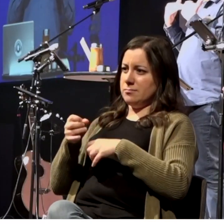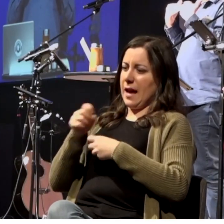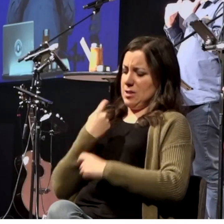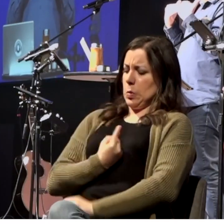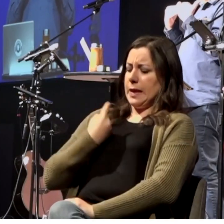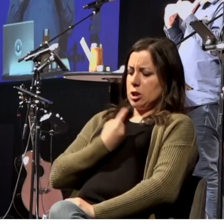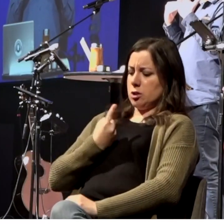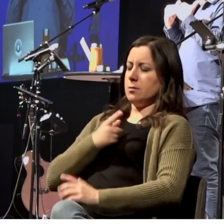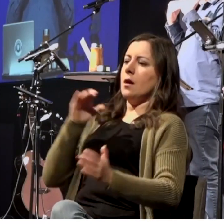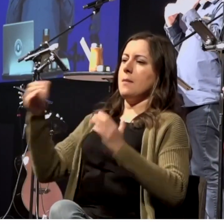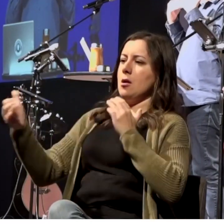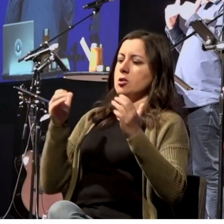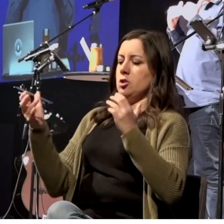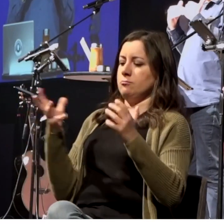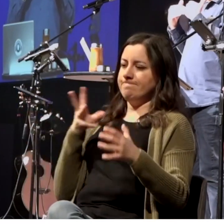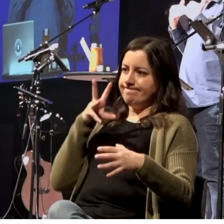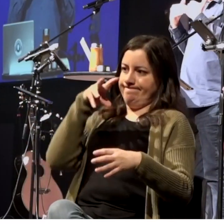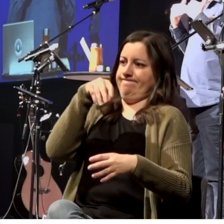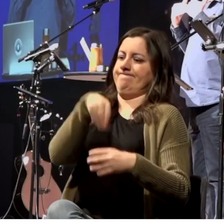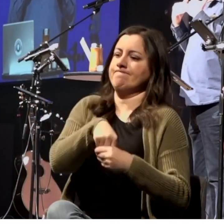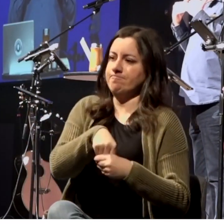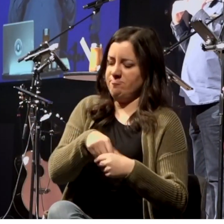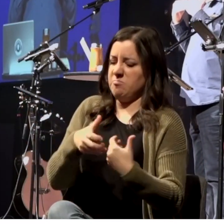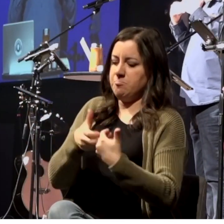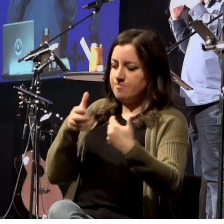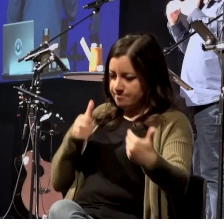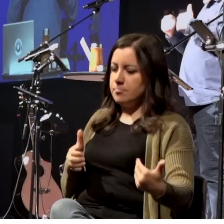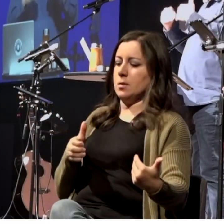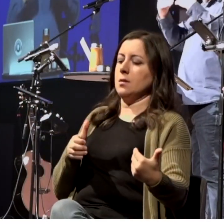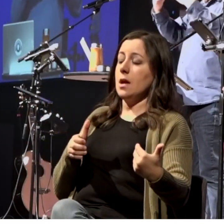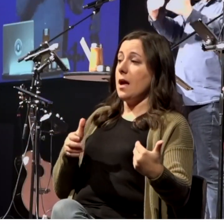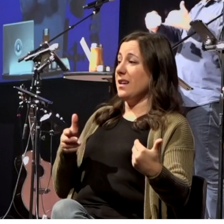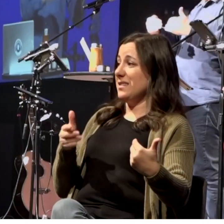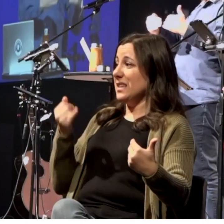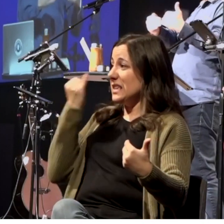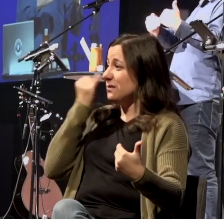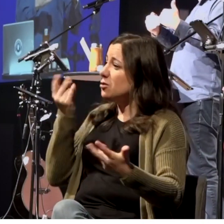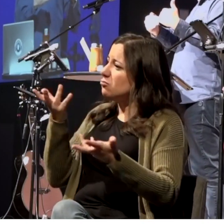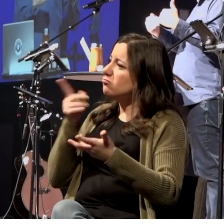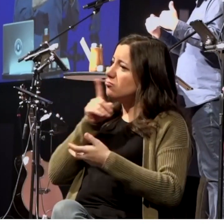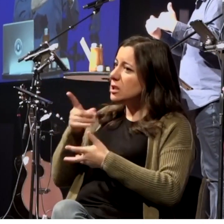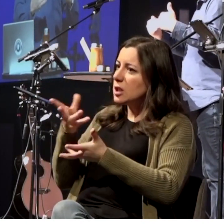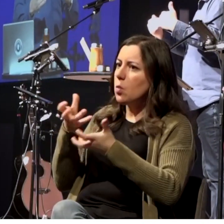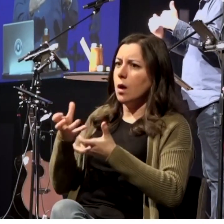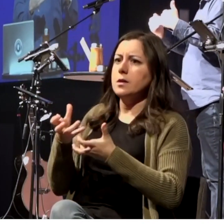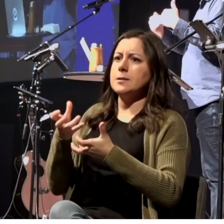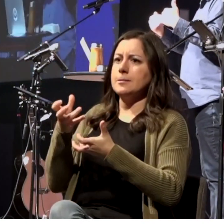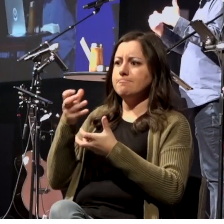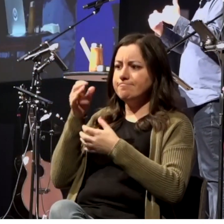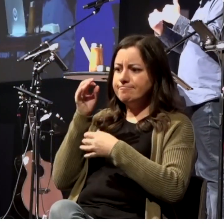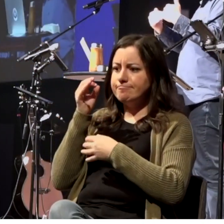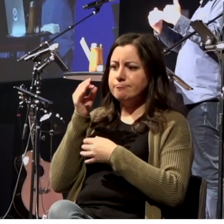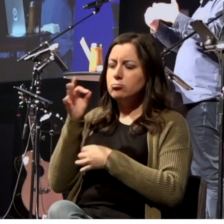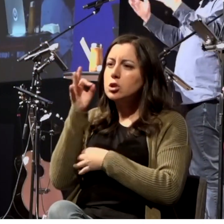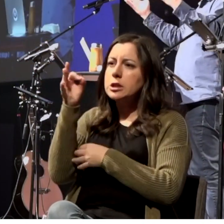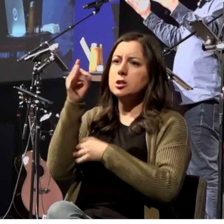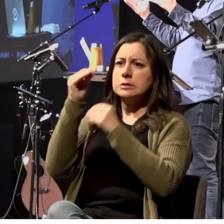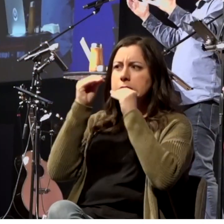was, look, the last time I checked, you actually have to go into the field to reap a harvest, right? Right. That's Greg